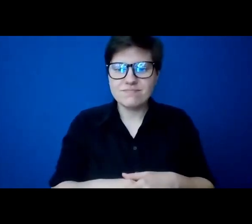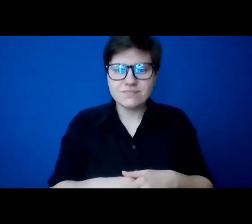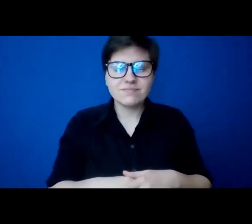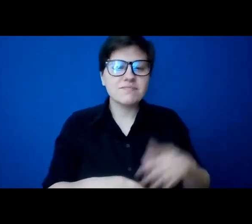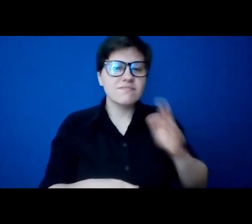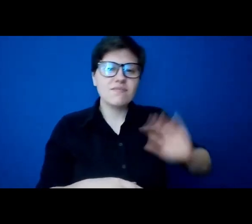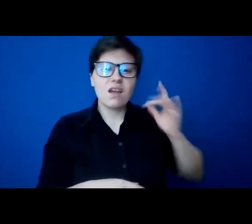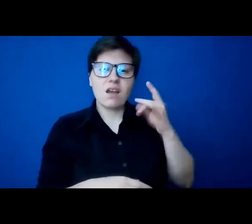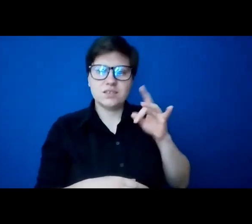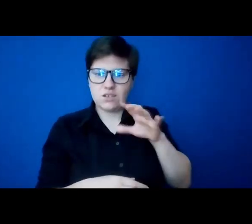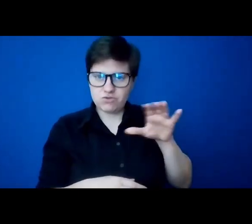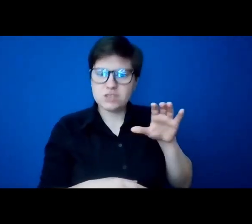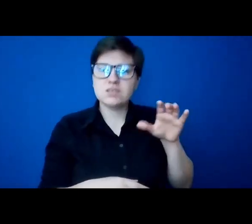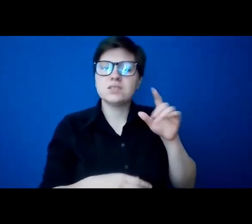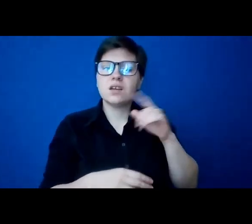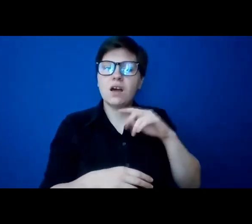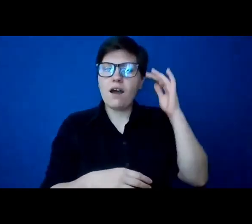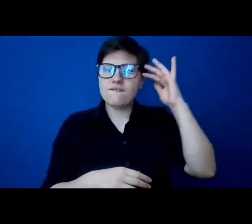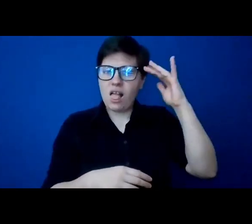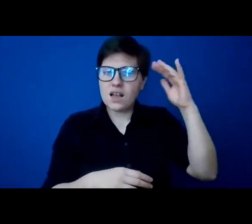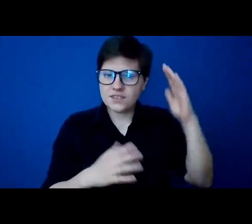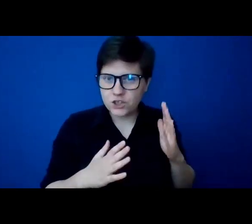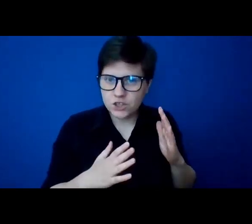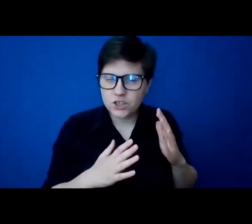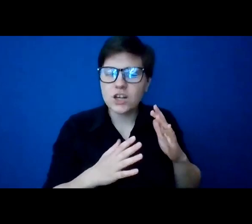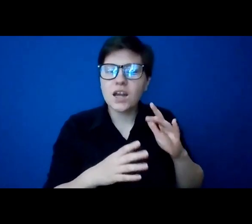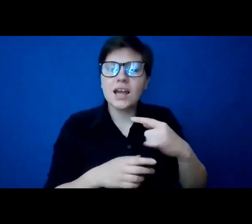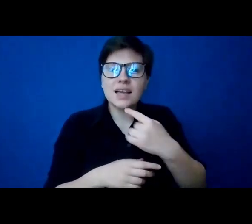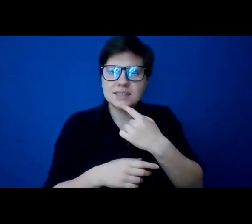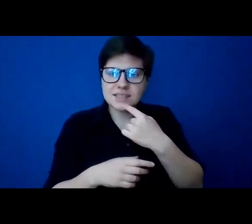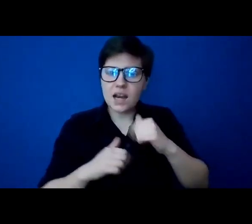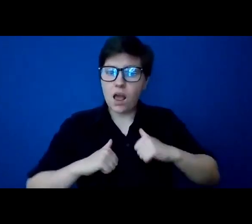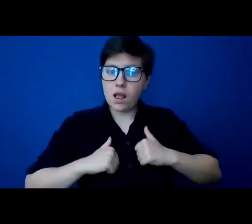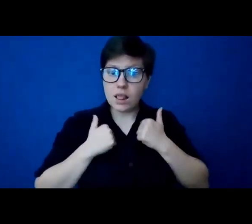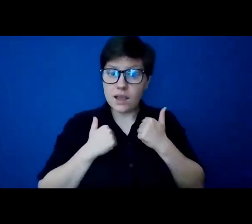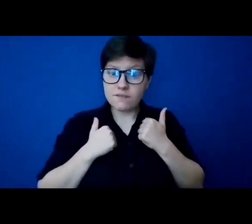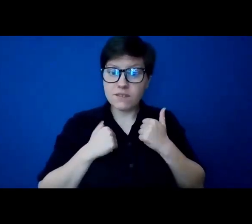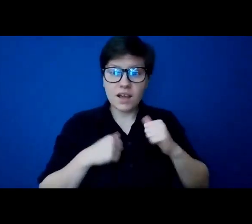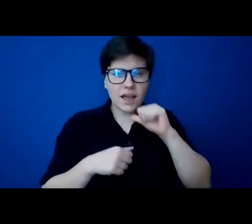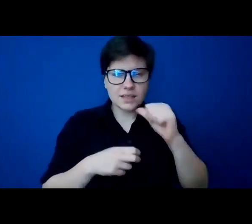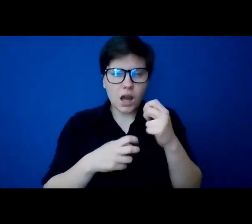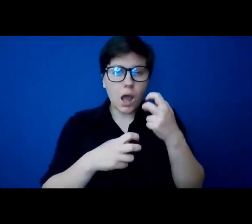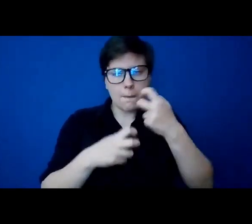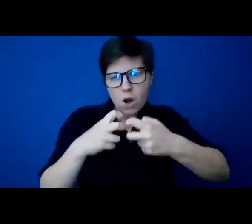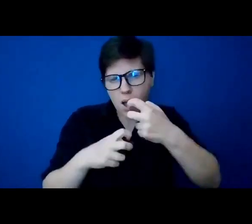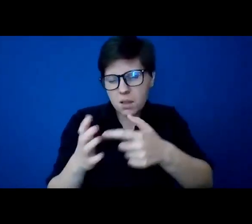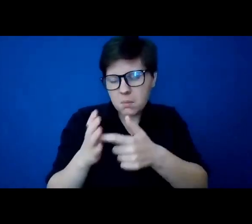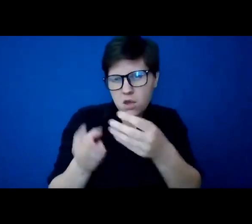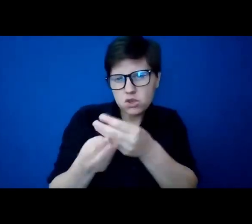1800s, the philosopher, Danish philosopher, he said, life is not so much a problem to be solved